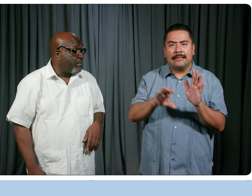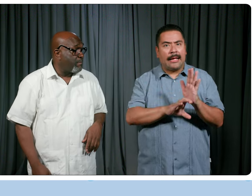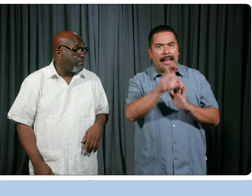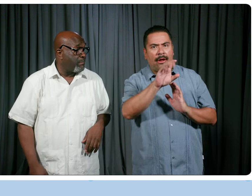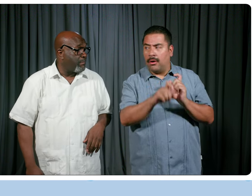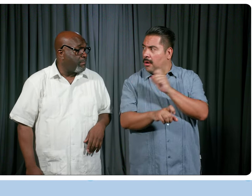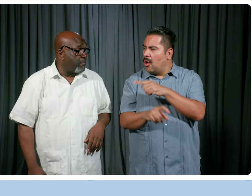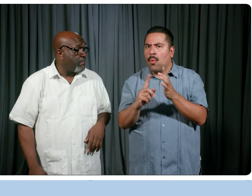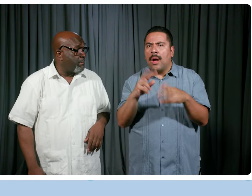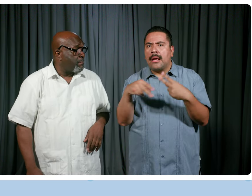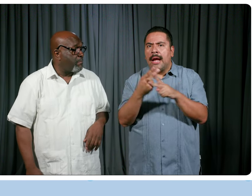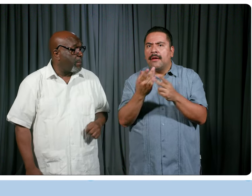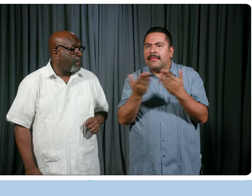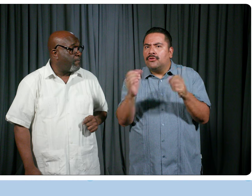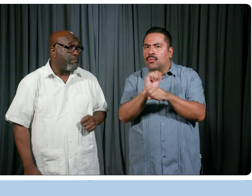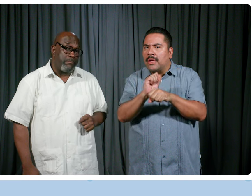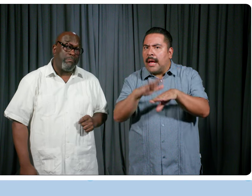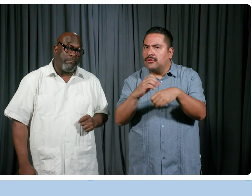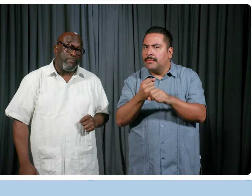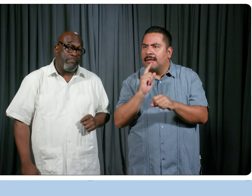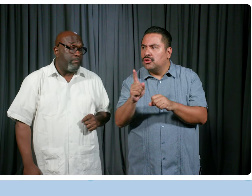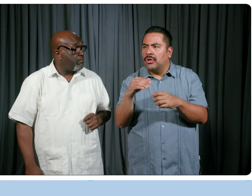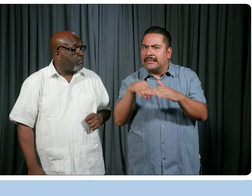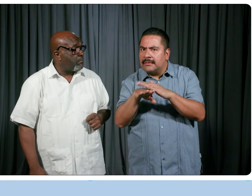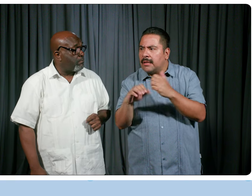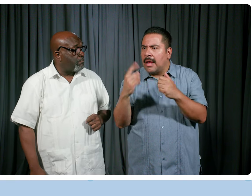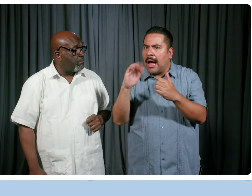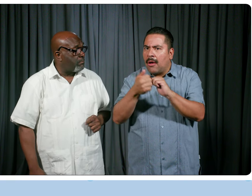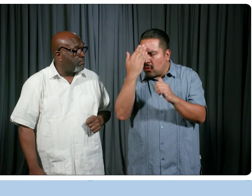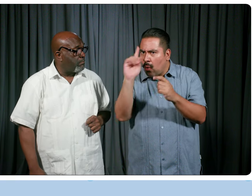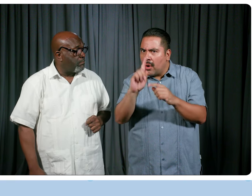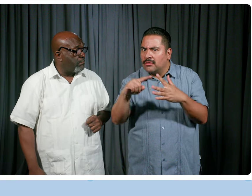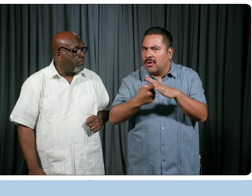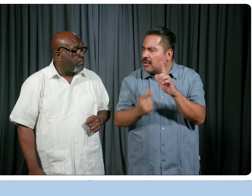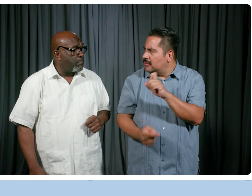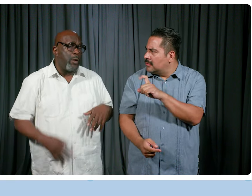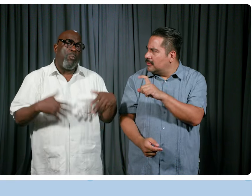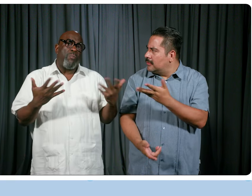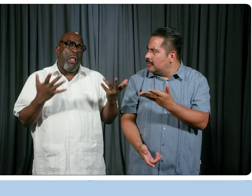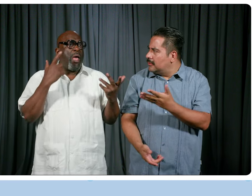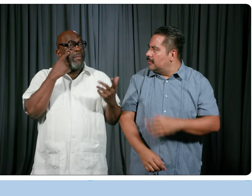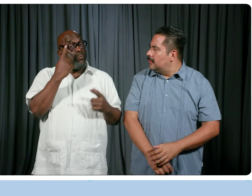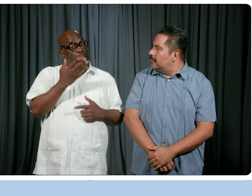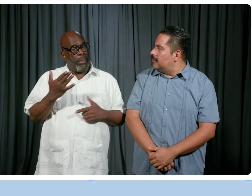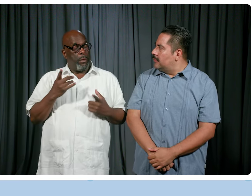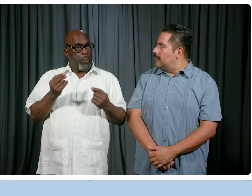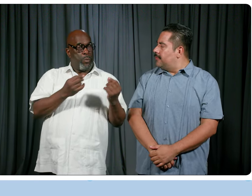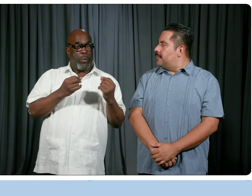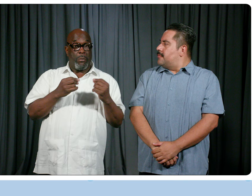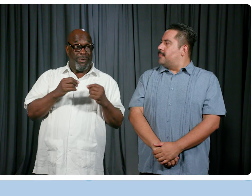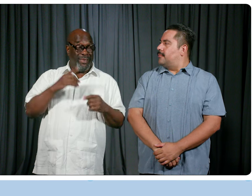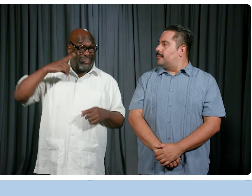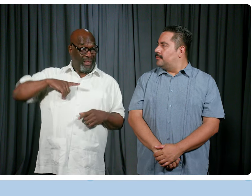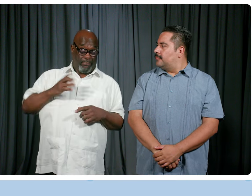have you been working on to ensure accessibility? And how did you even know where to start? Well, I think one of the things was listening to delegates